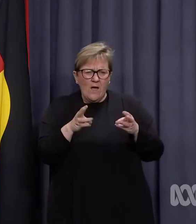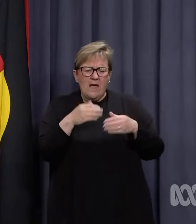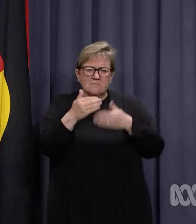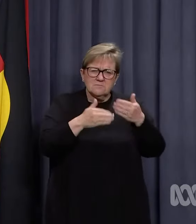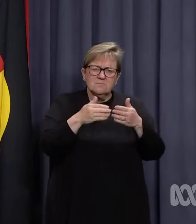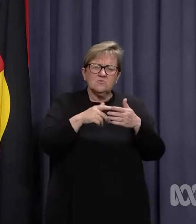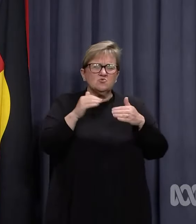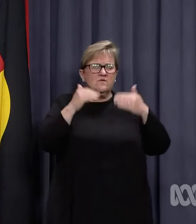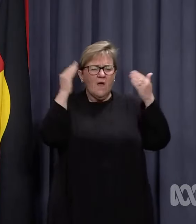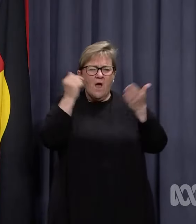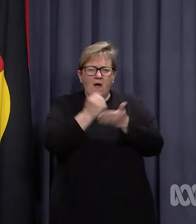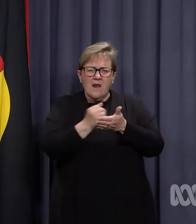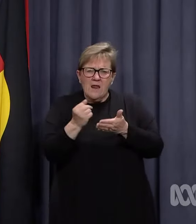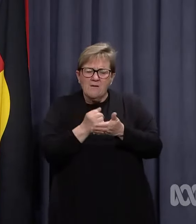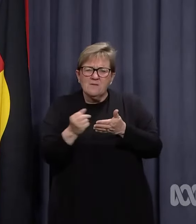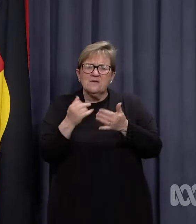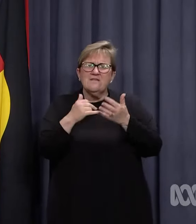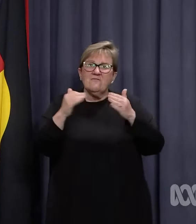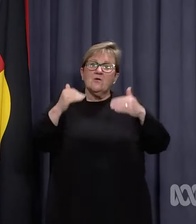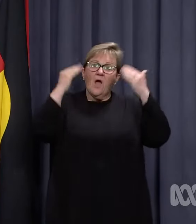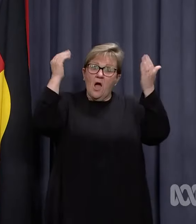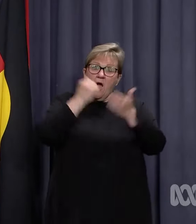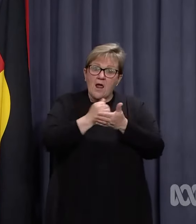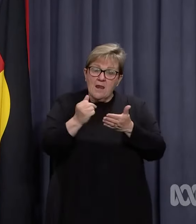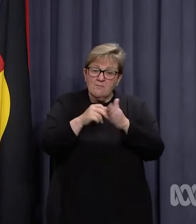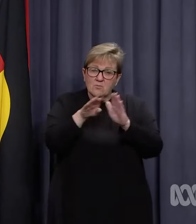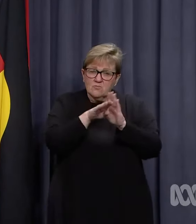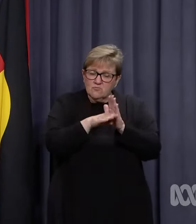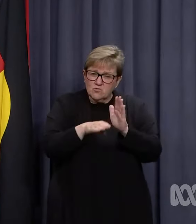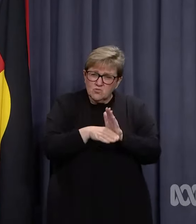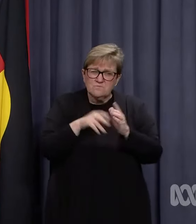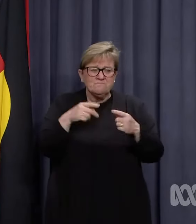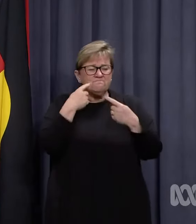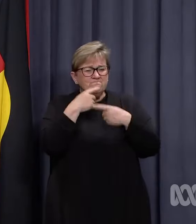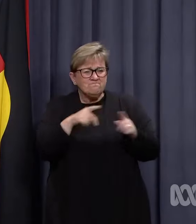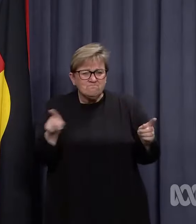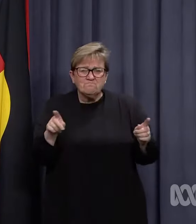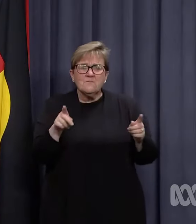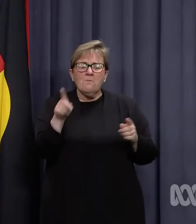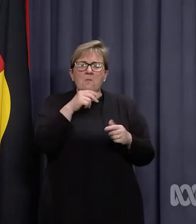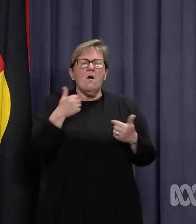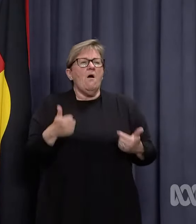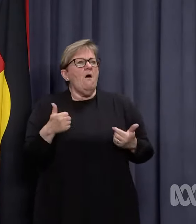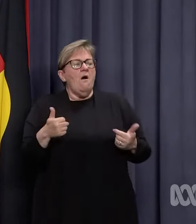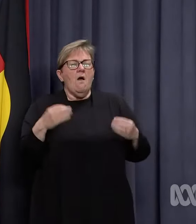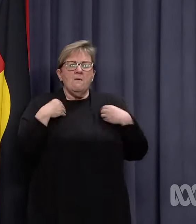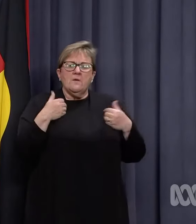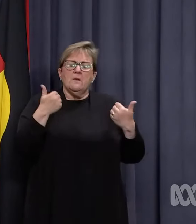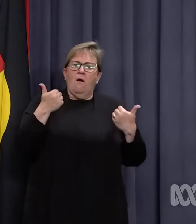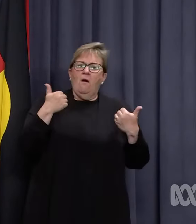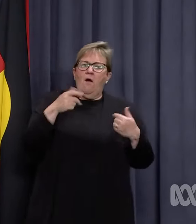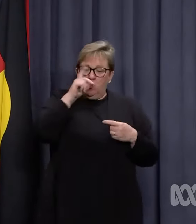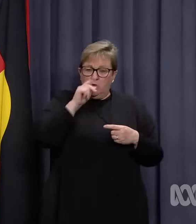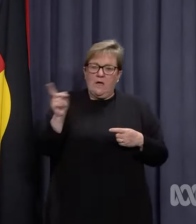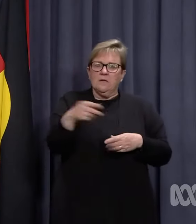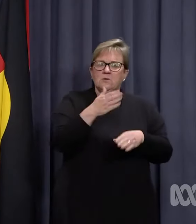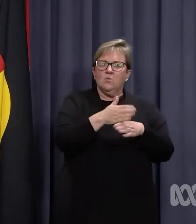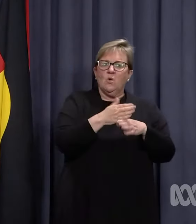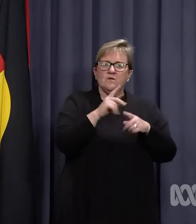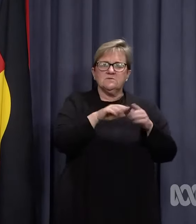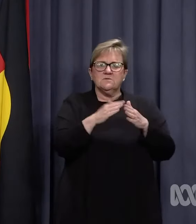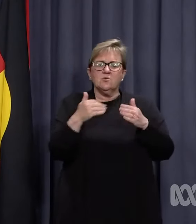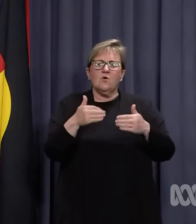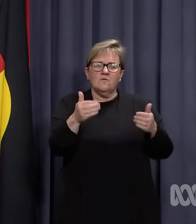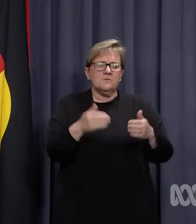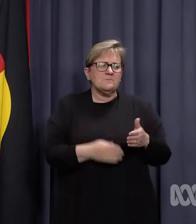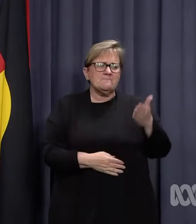to managing the high caseload and the very high caseload setting. It's an announcement that will be welcomed by business and the community to help